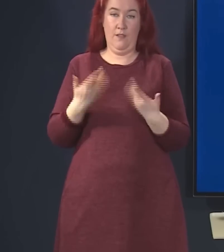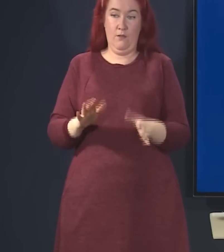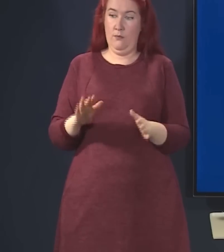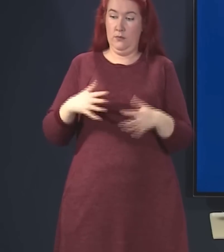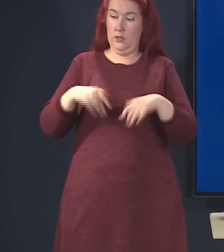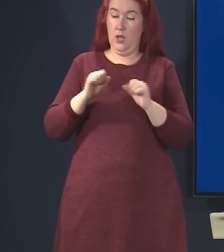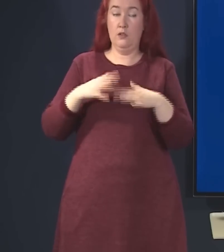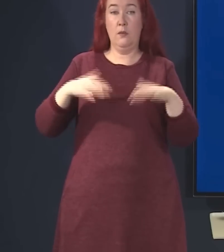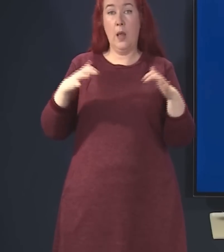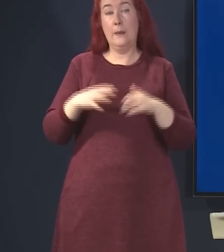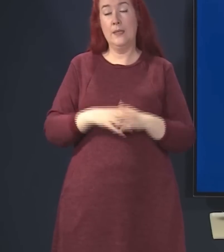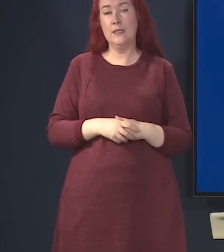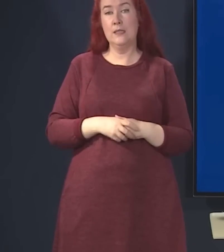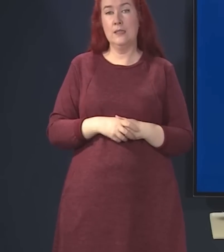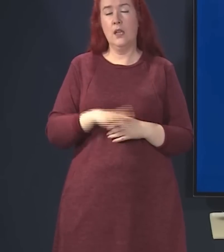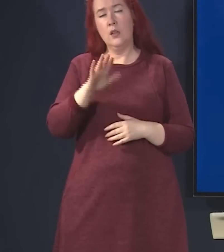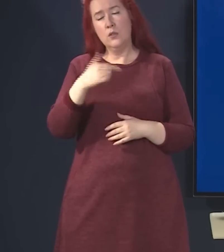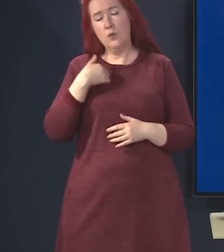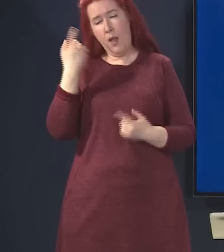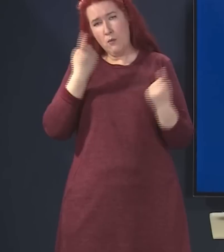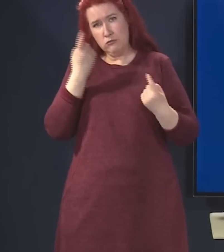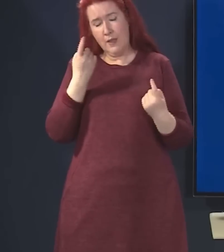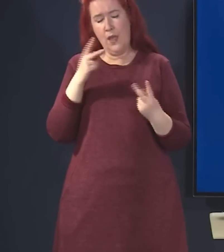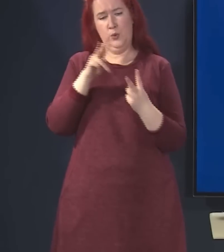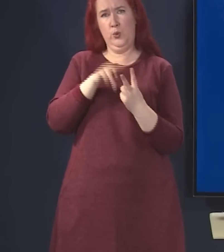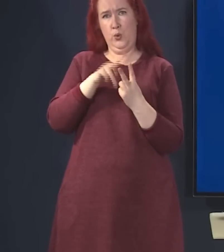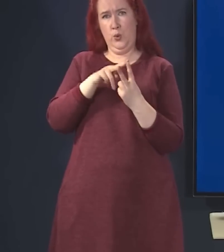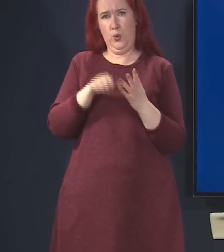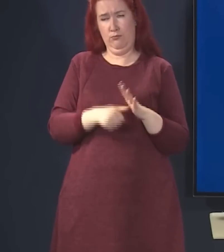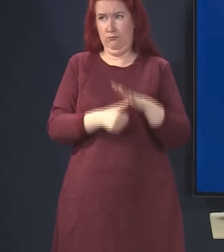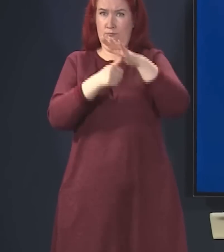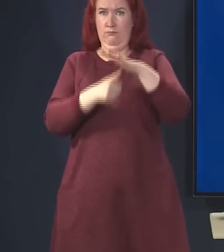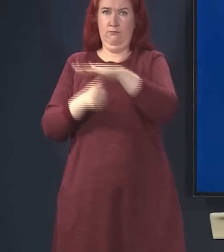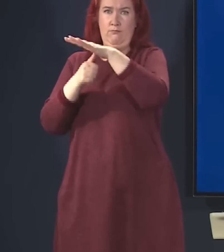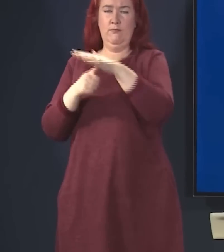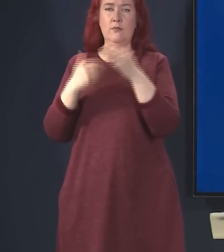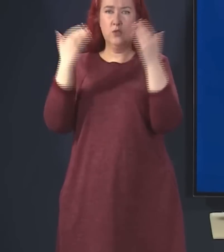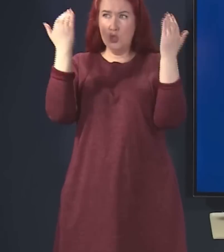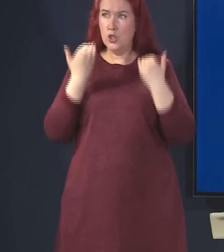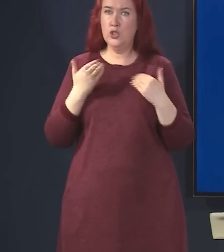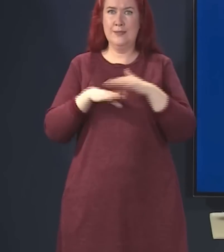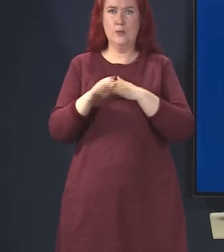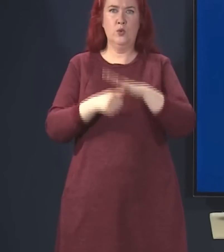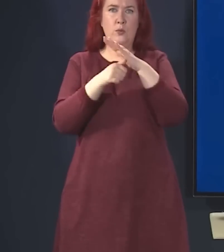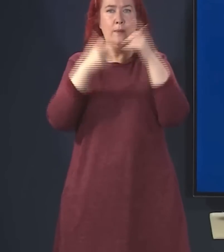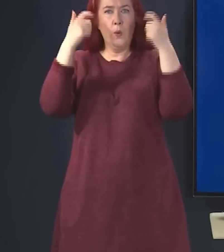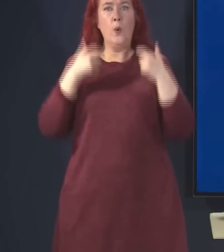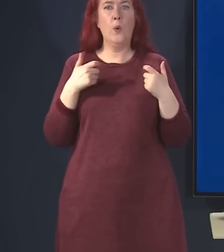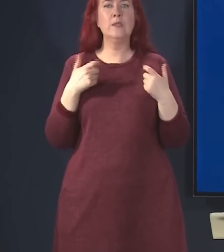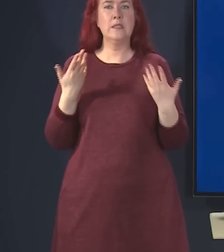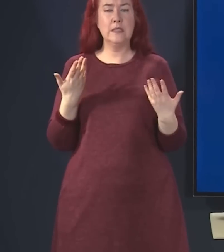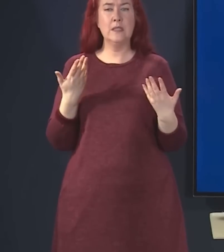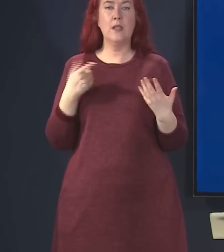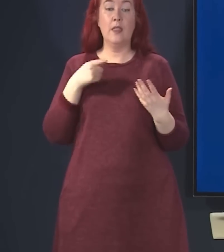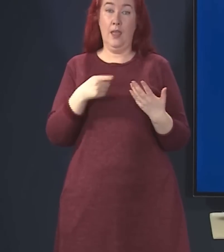started. So I'm just wondering, mean, these are two very senior authoritative figures, and they're making these